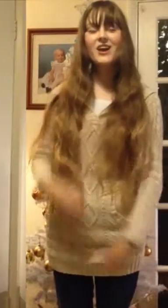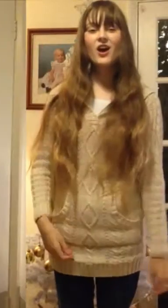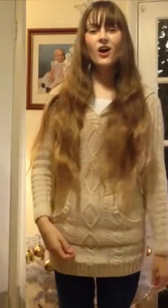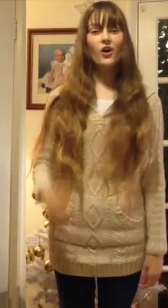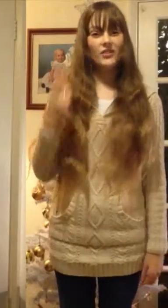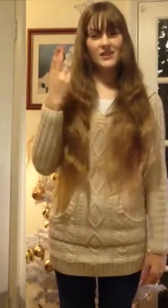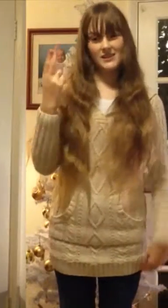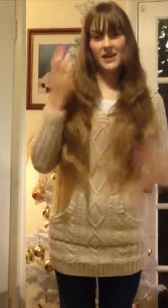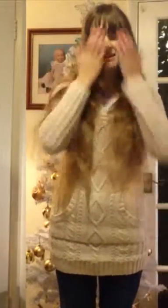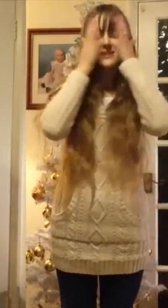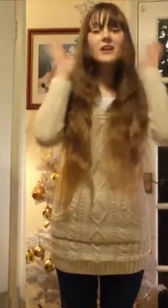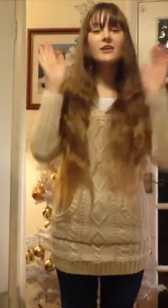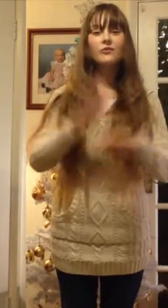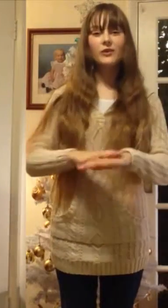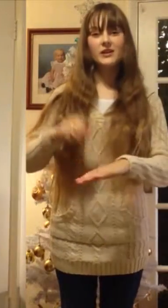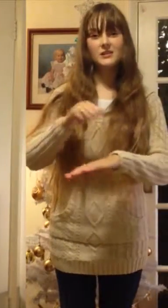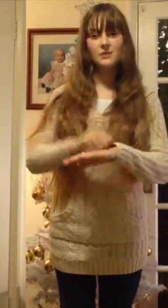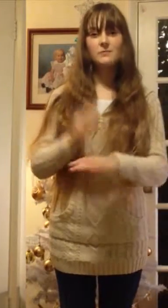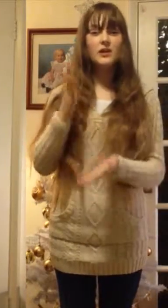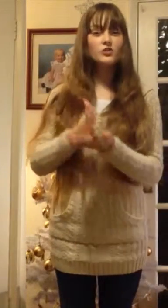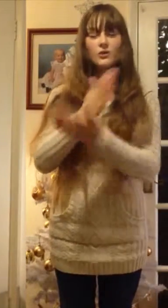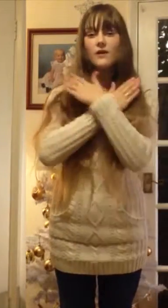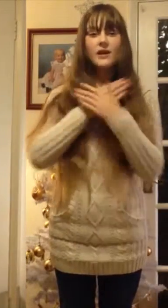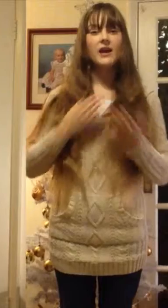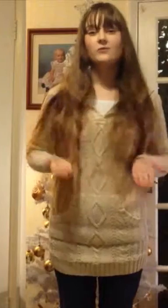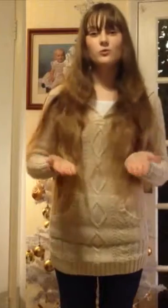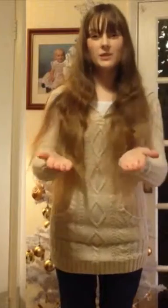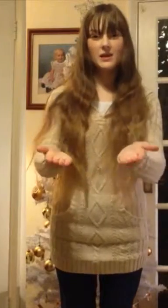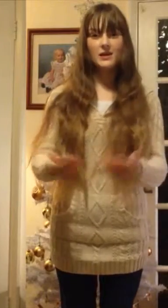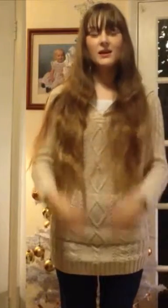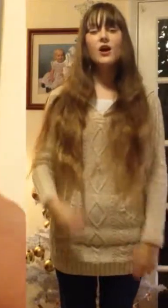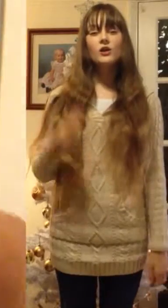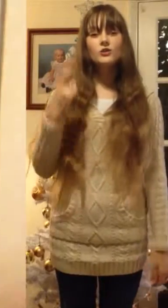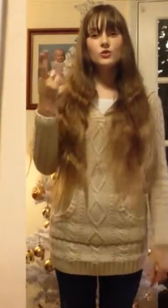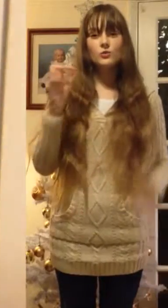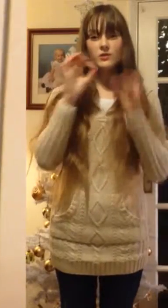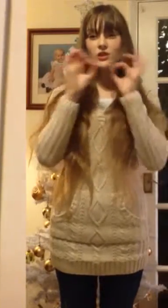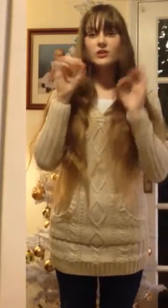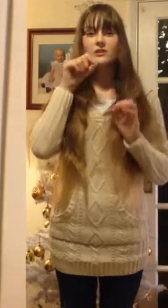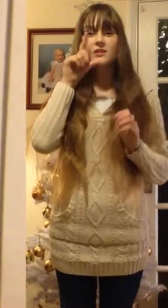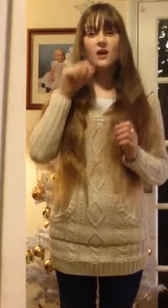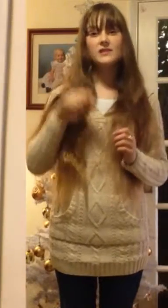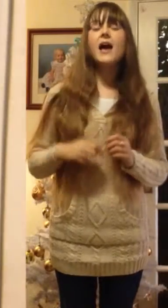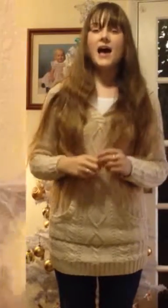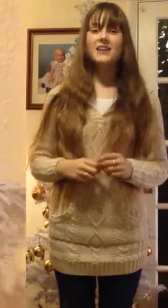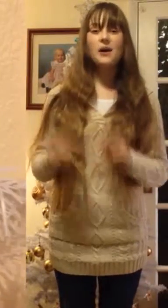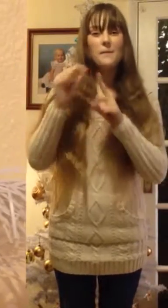On the second day of Christmas, my true love gave to me, two turtledots and a